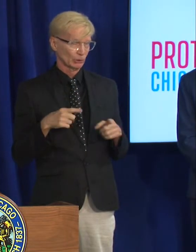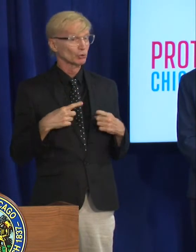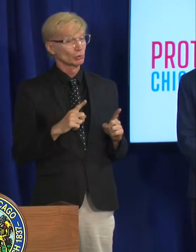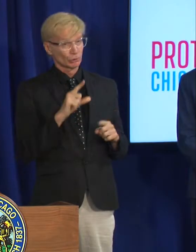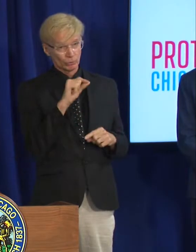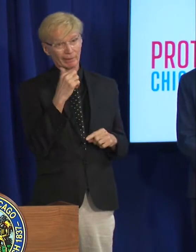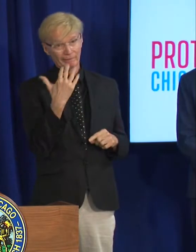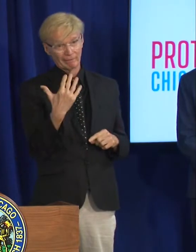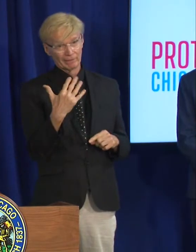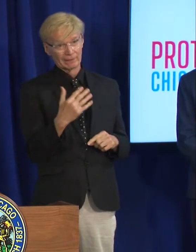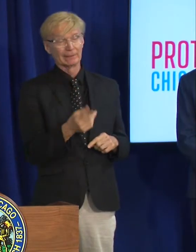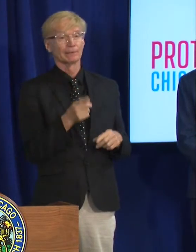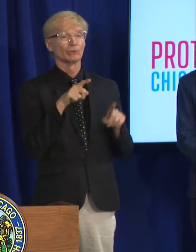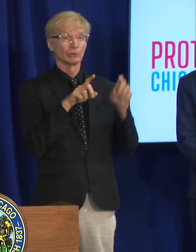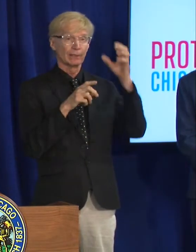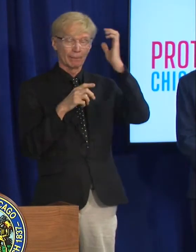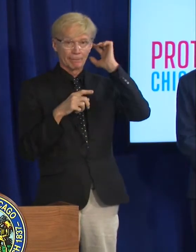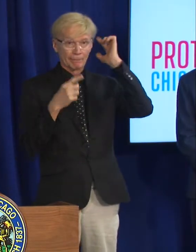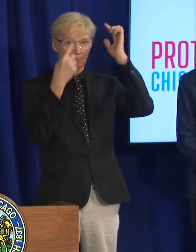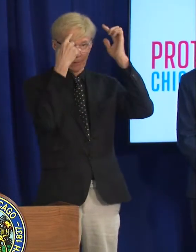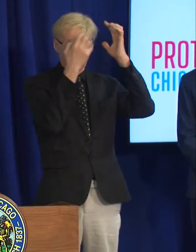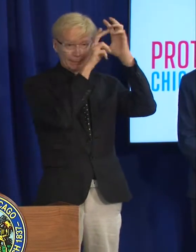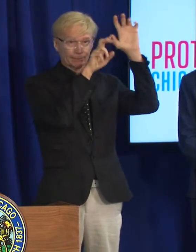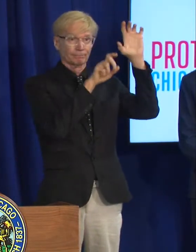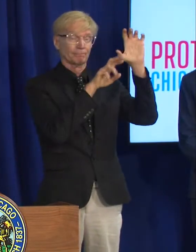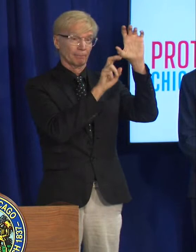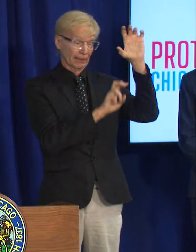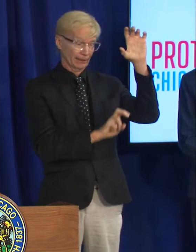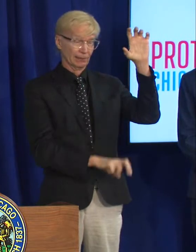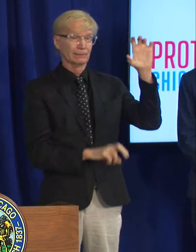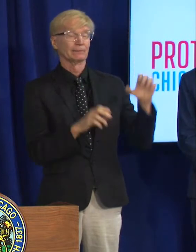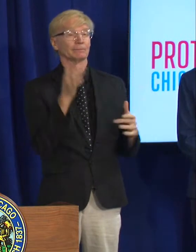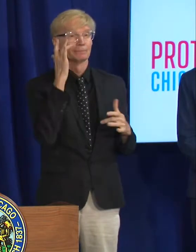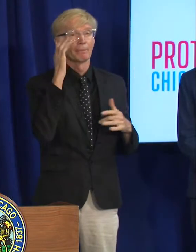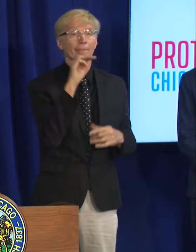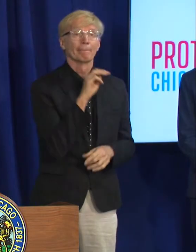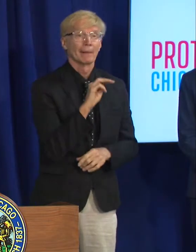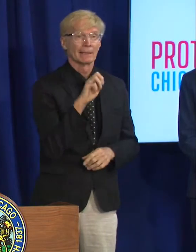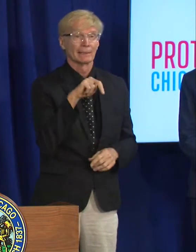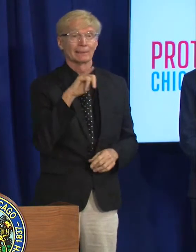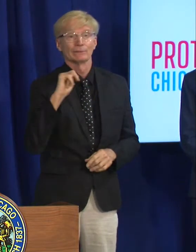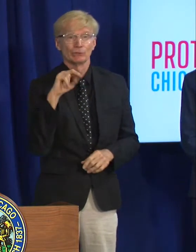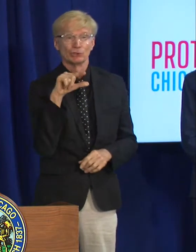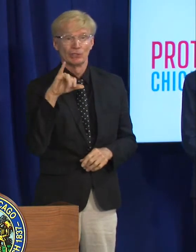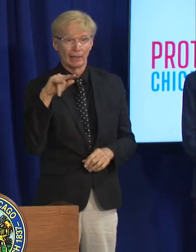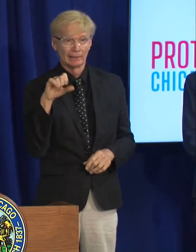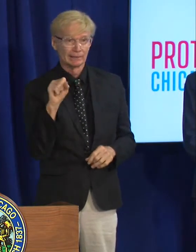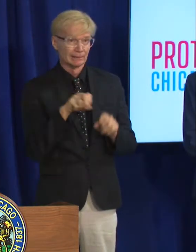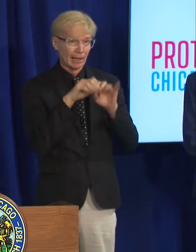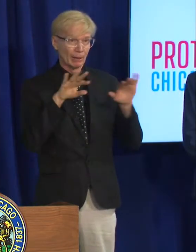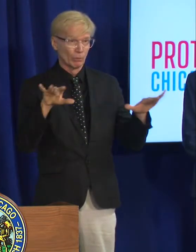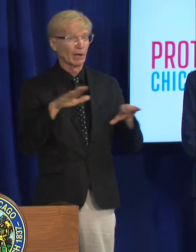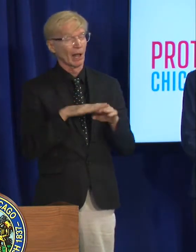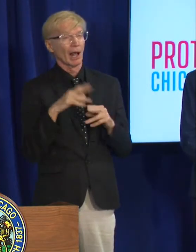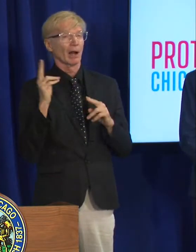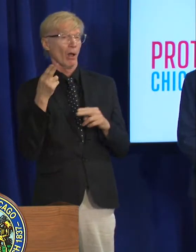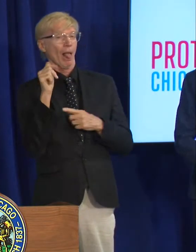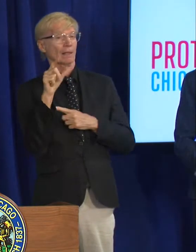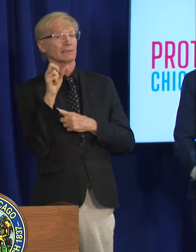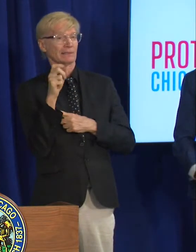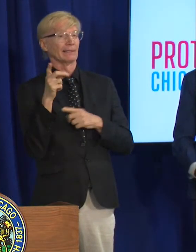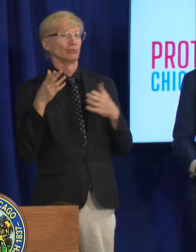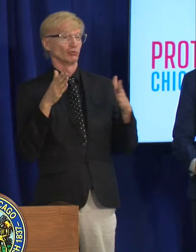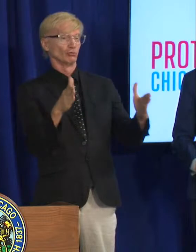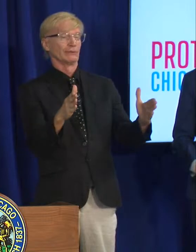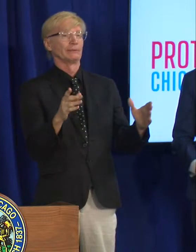2015 meningitis outbreak you know we saw at that point a number of businesses i'm talking specifically about north halsted a number of businesses